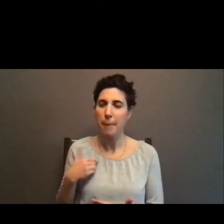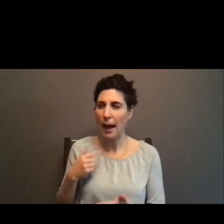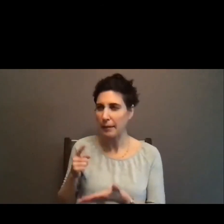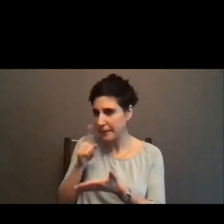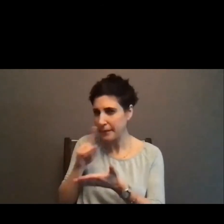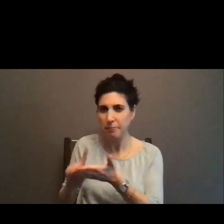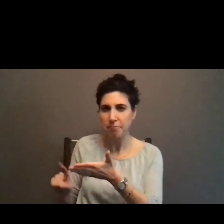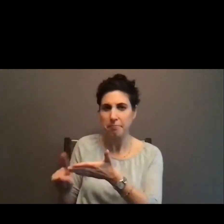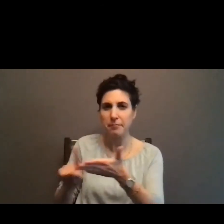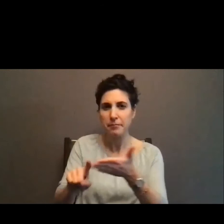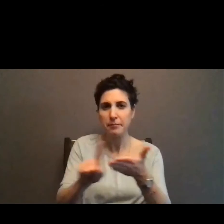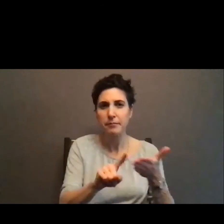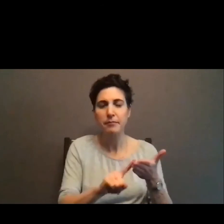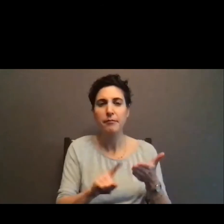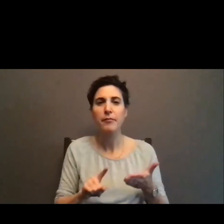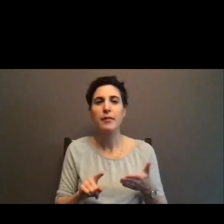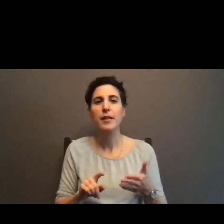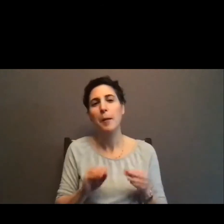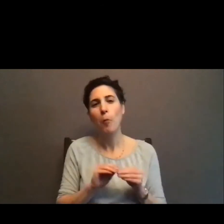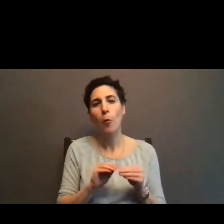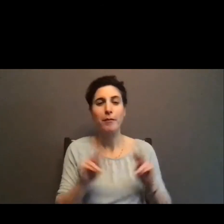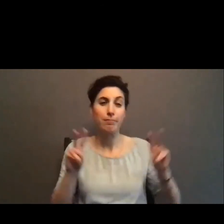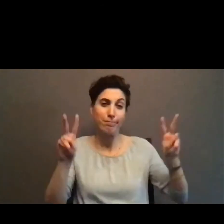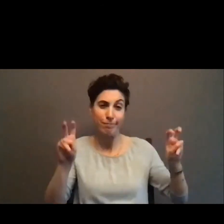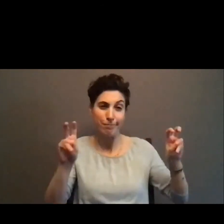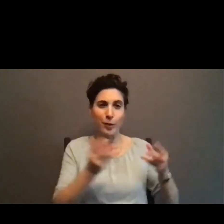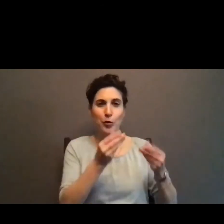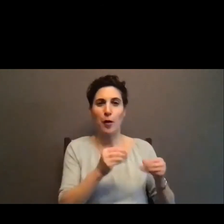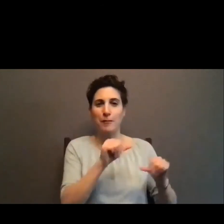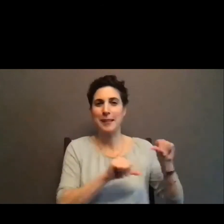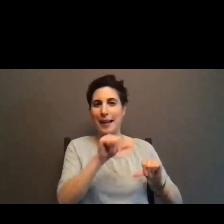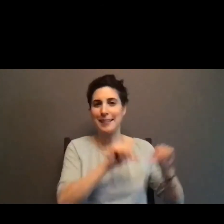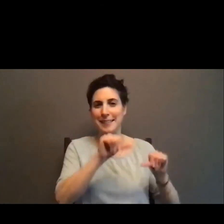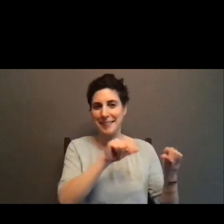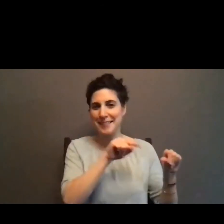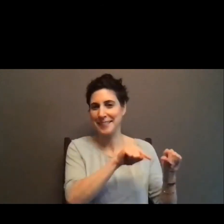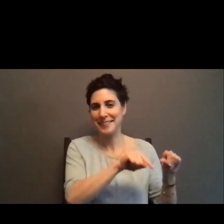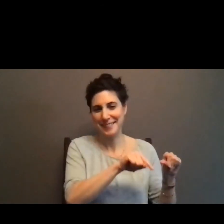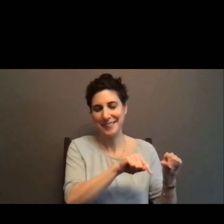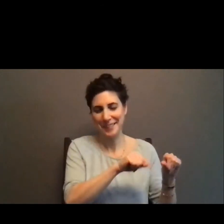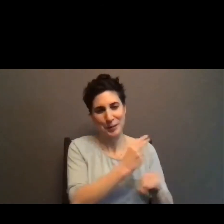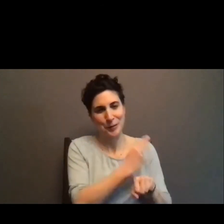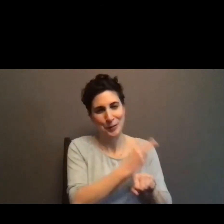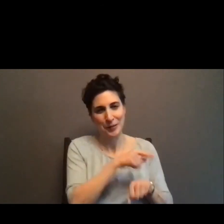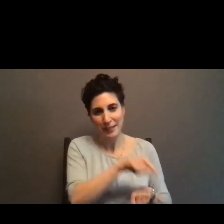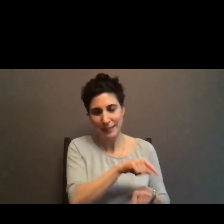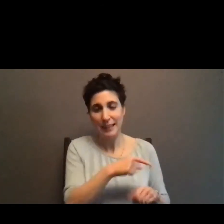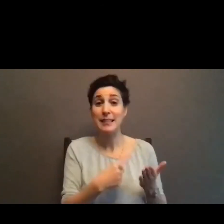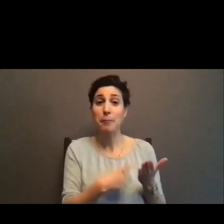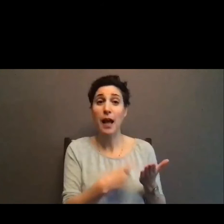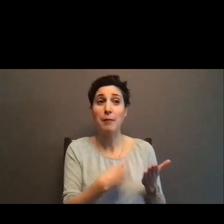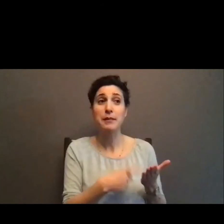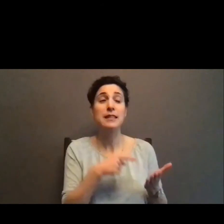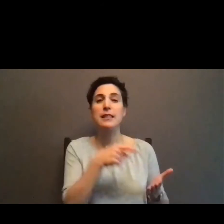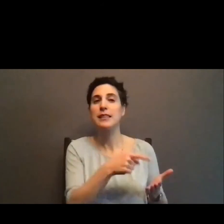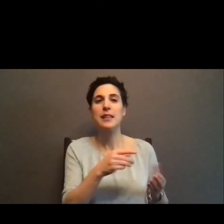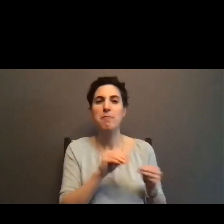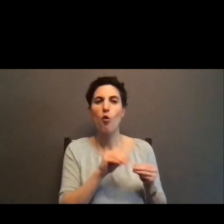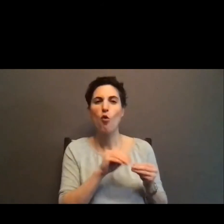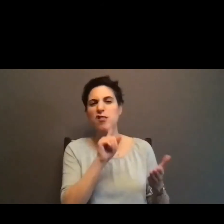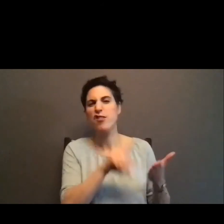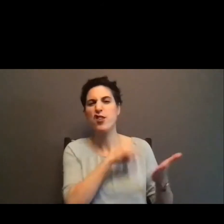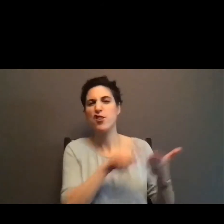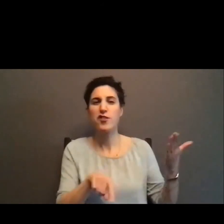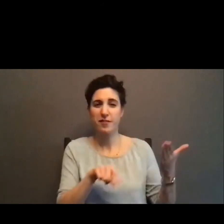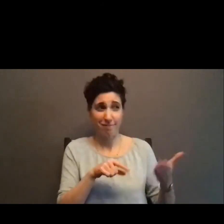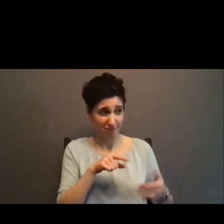like, the softer sciences, where because we're sometimes attacked for whether